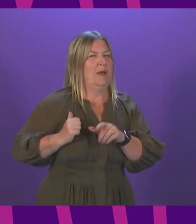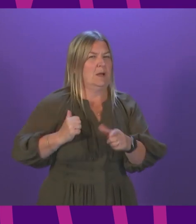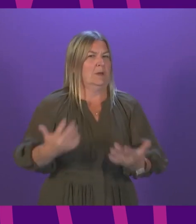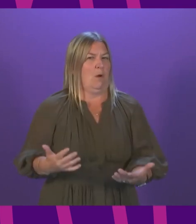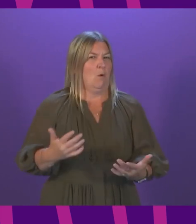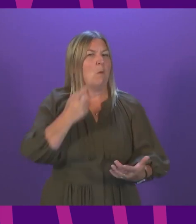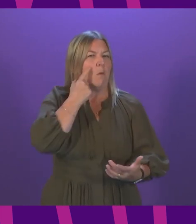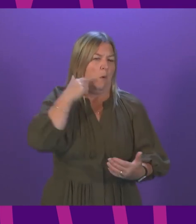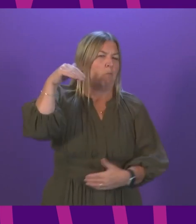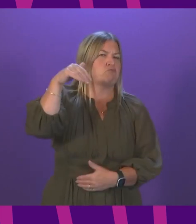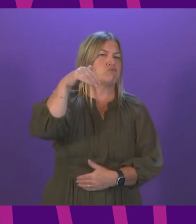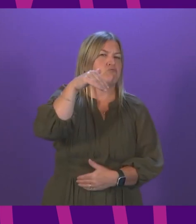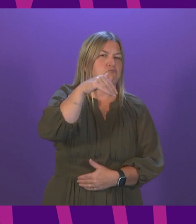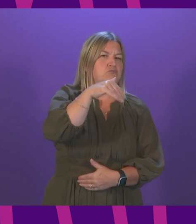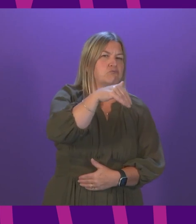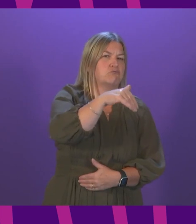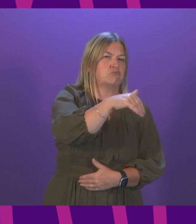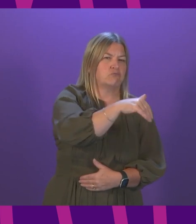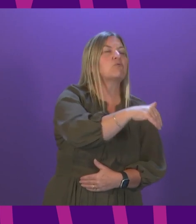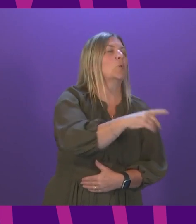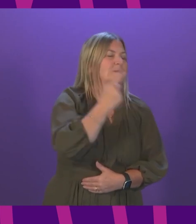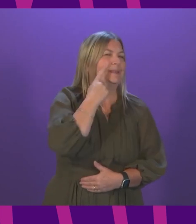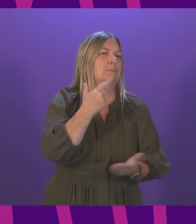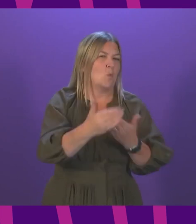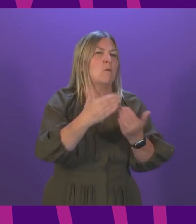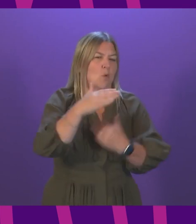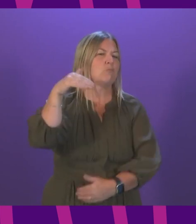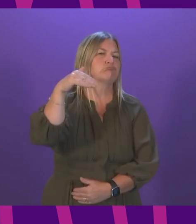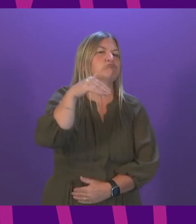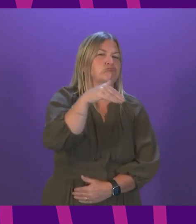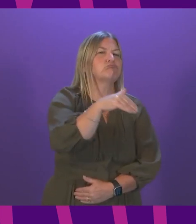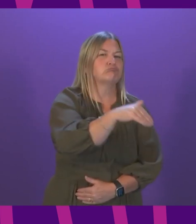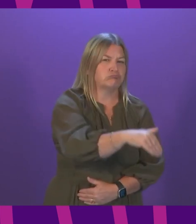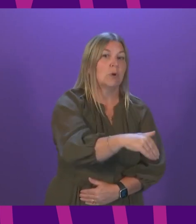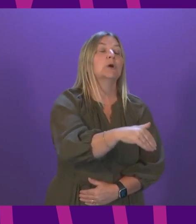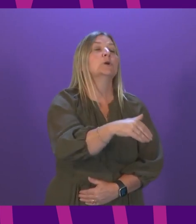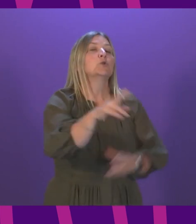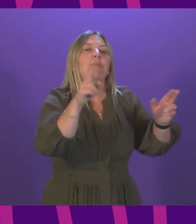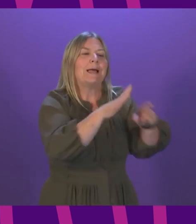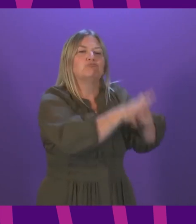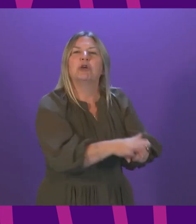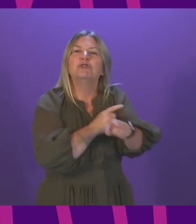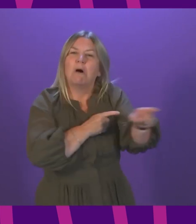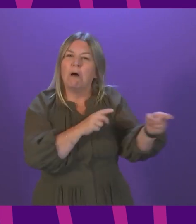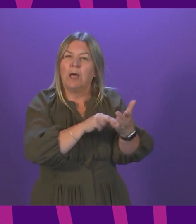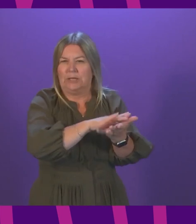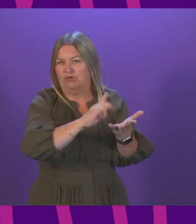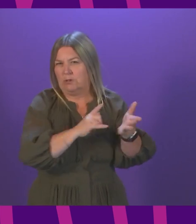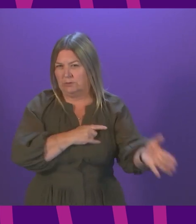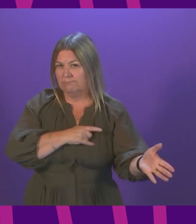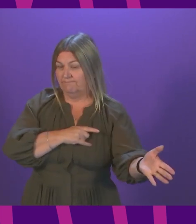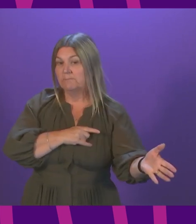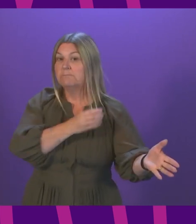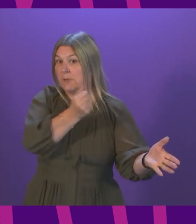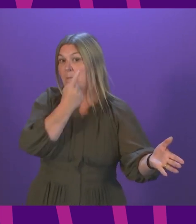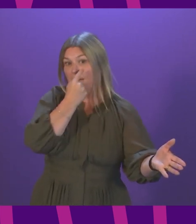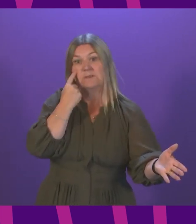will, over the next couple of weeks, start to ease the pressure that COVID is placing on the NHS. Indeed, there is already some evidence